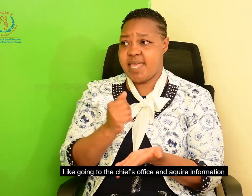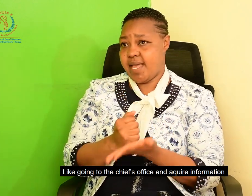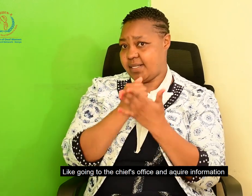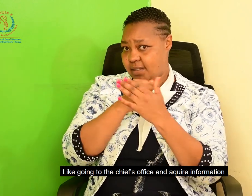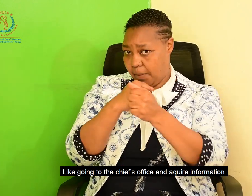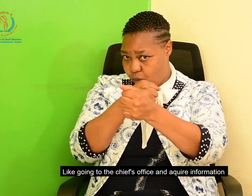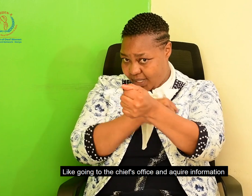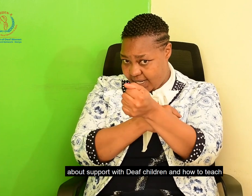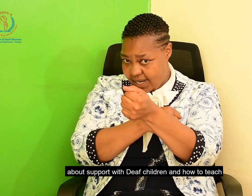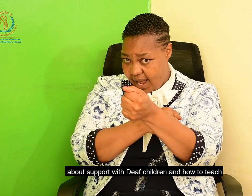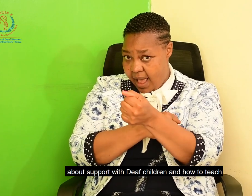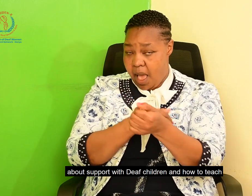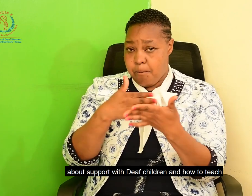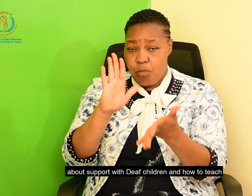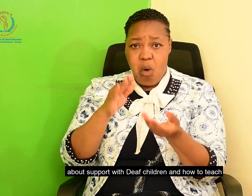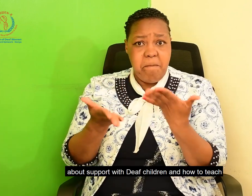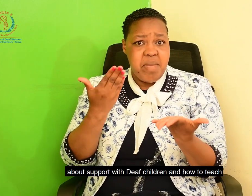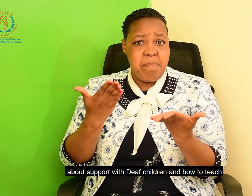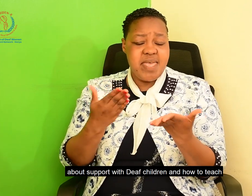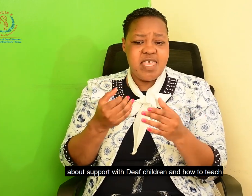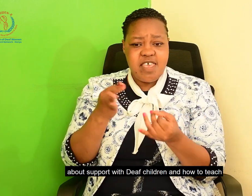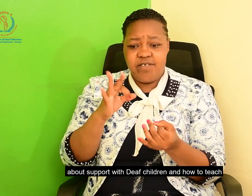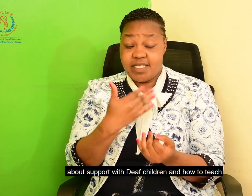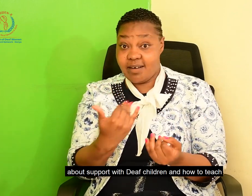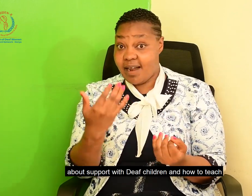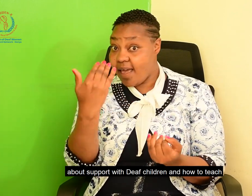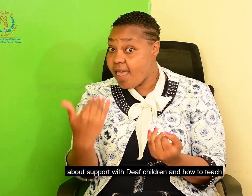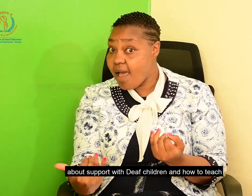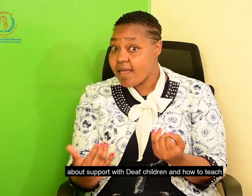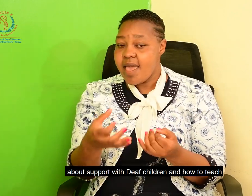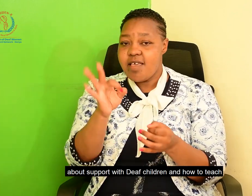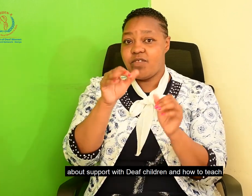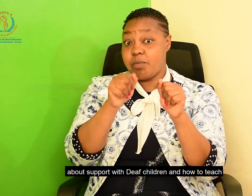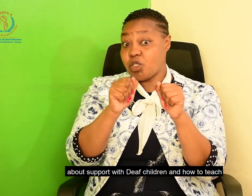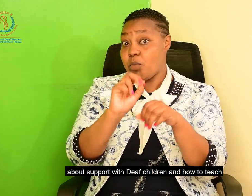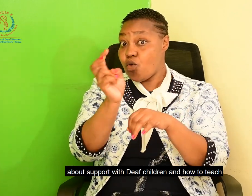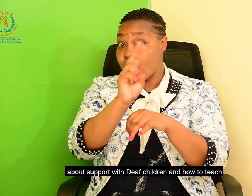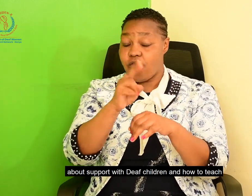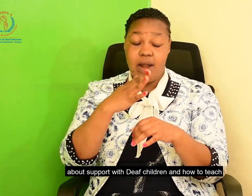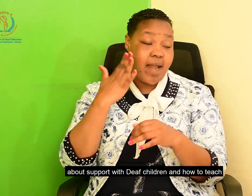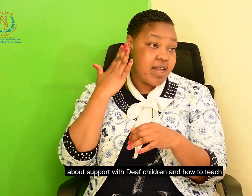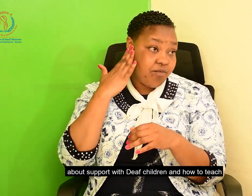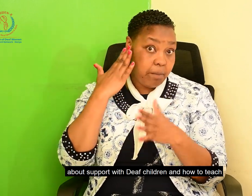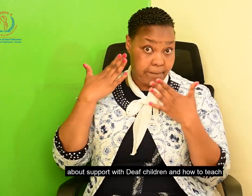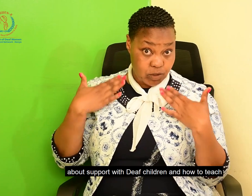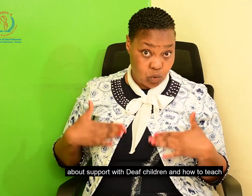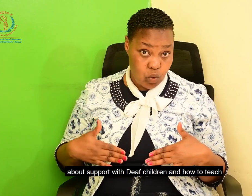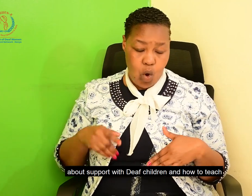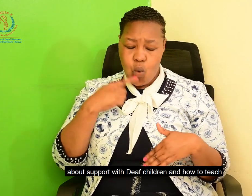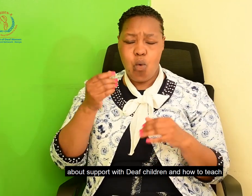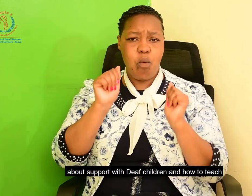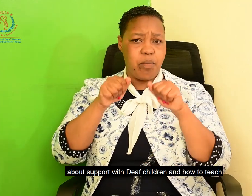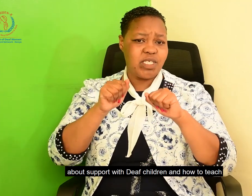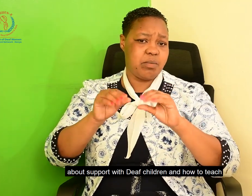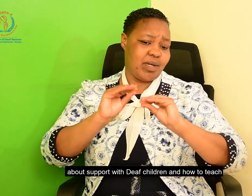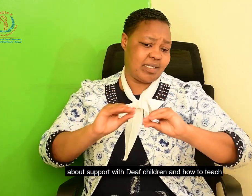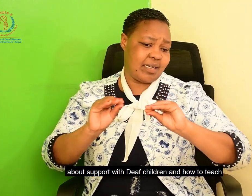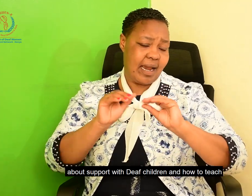can be supported since they have children with a deaf impairment. And also how